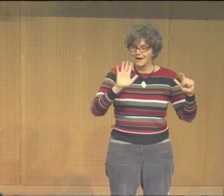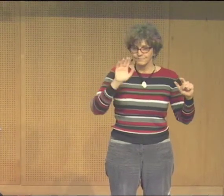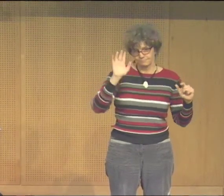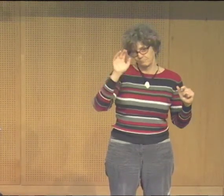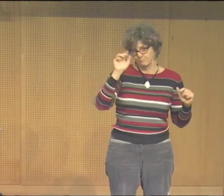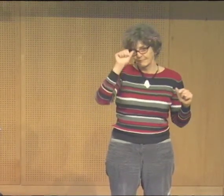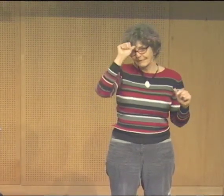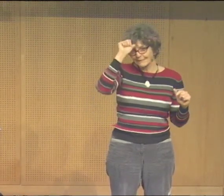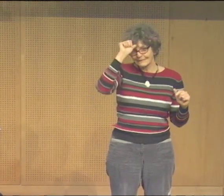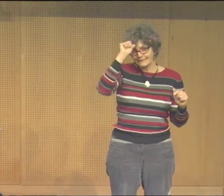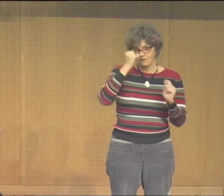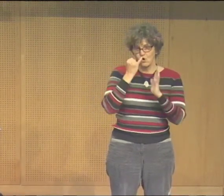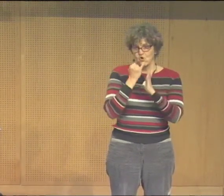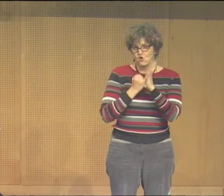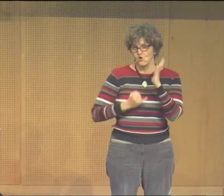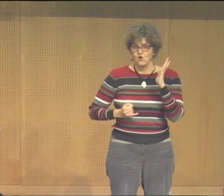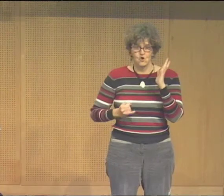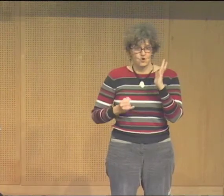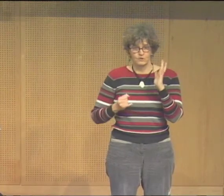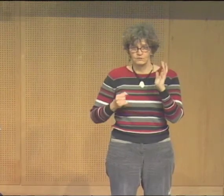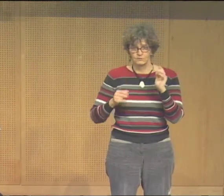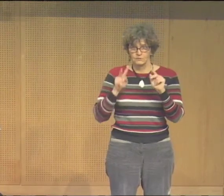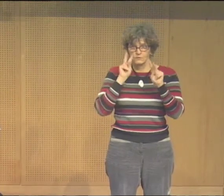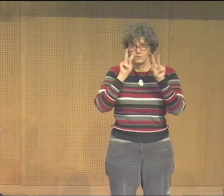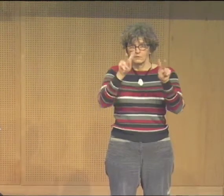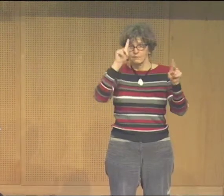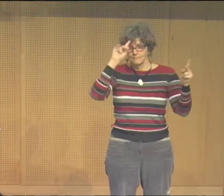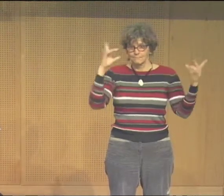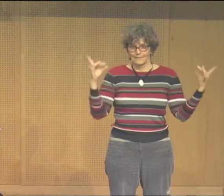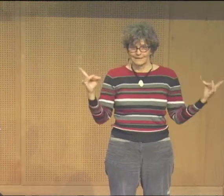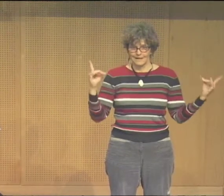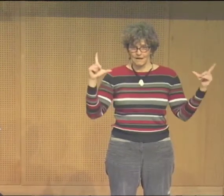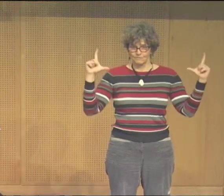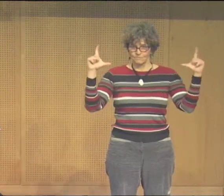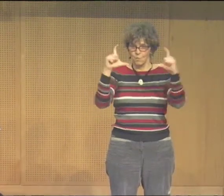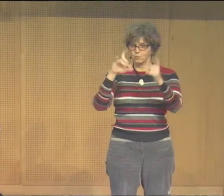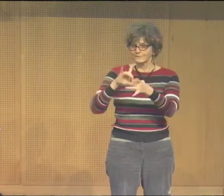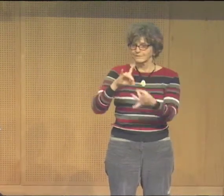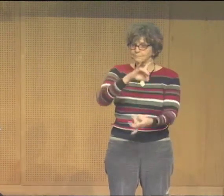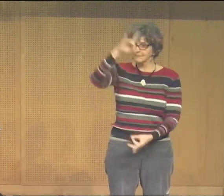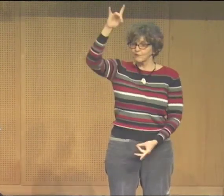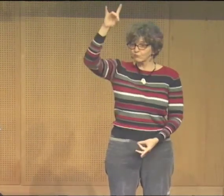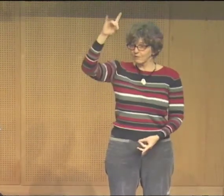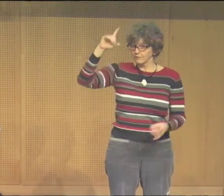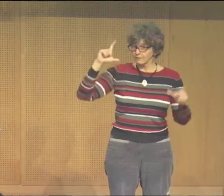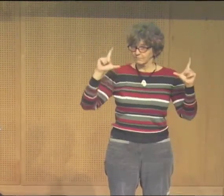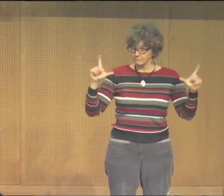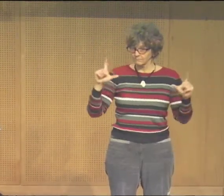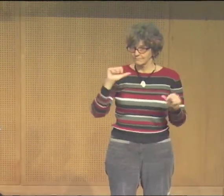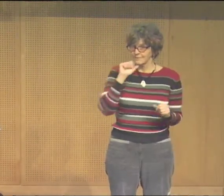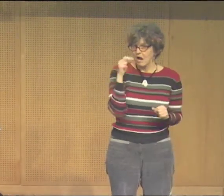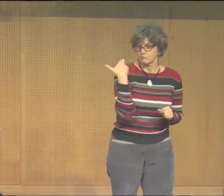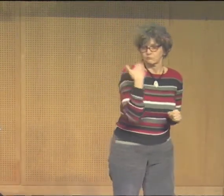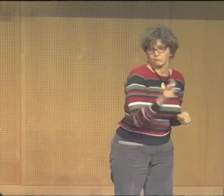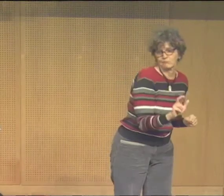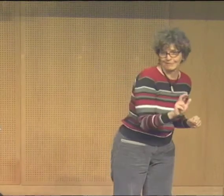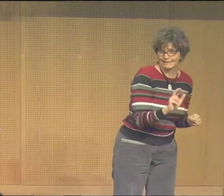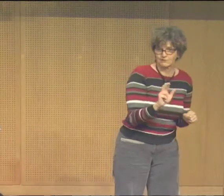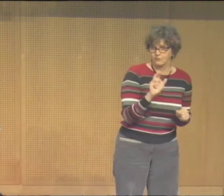which is an Indian art technique. And it's used in meditation and